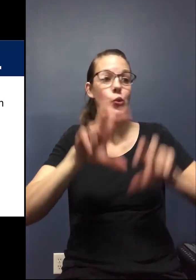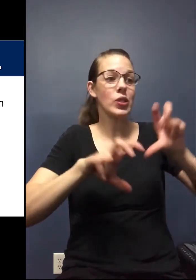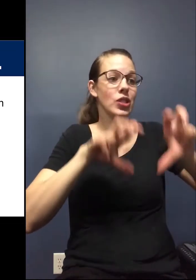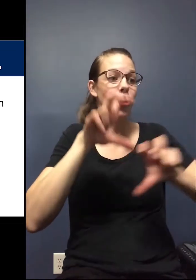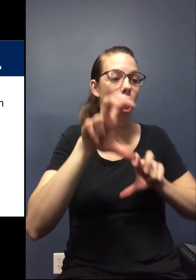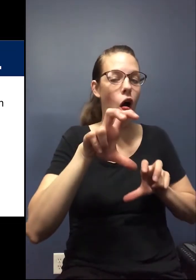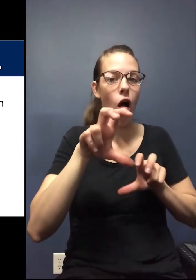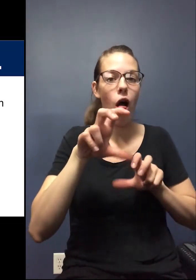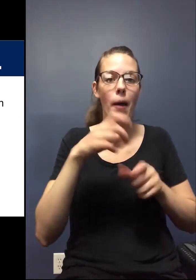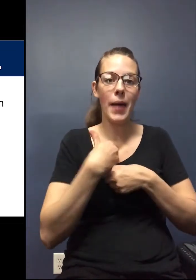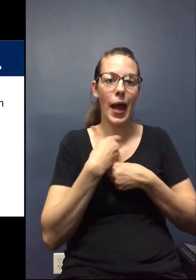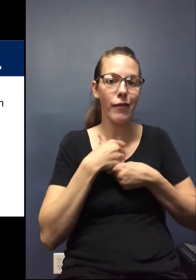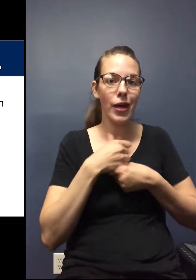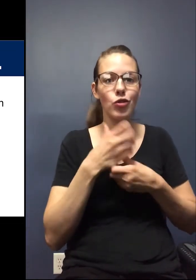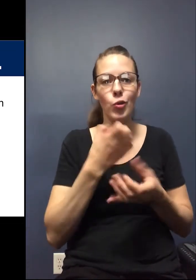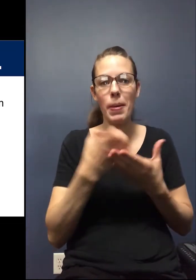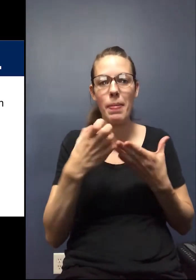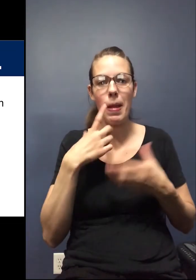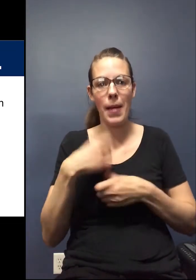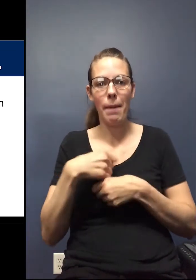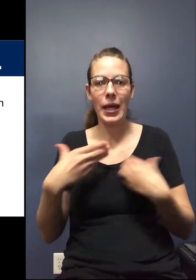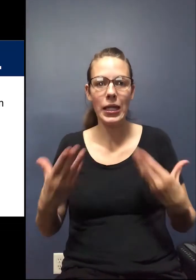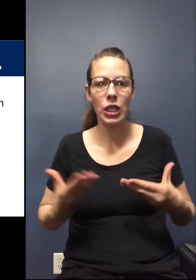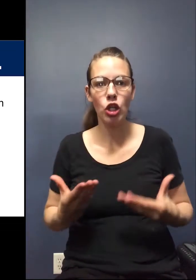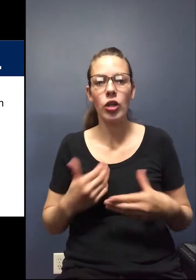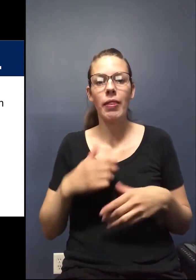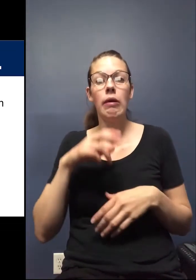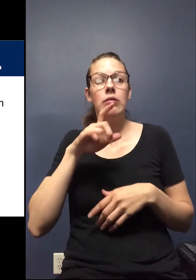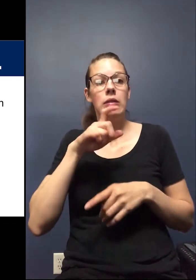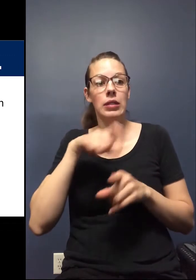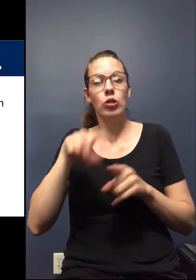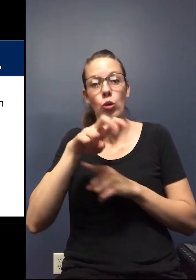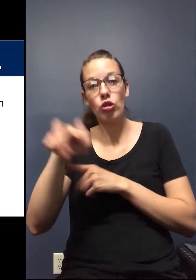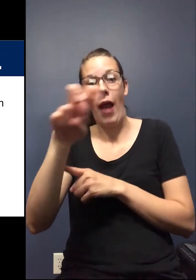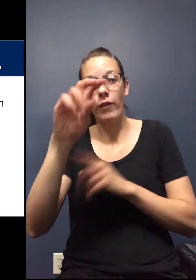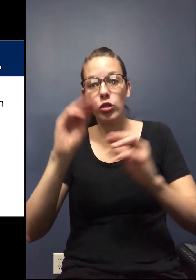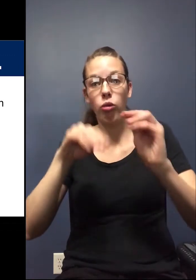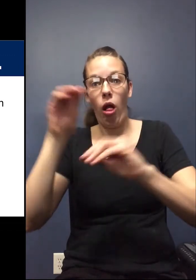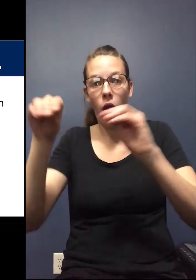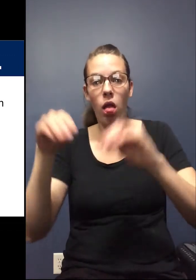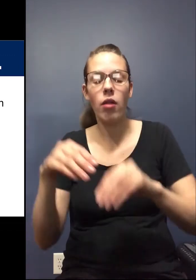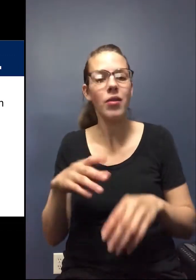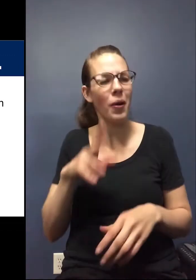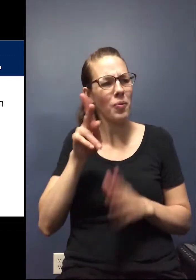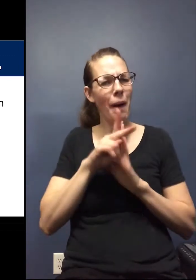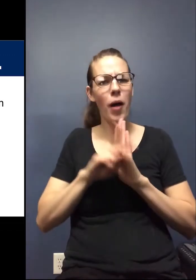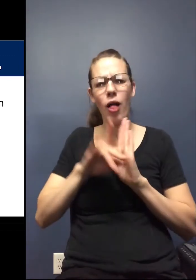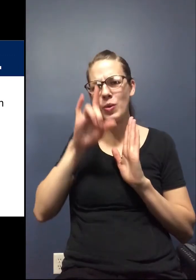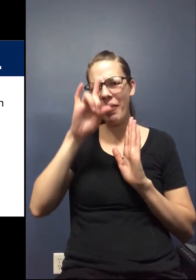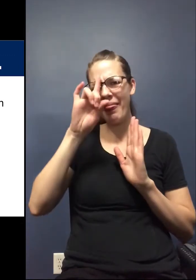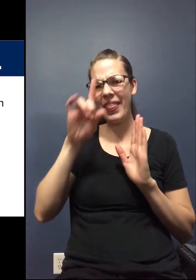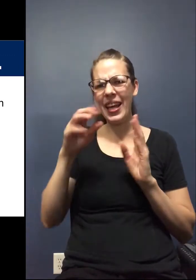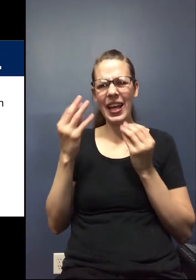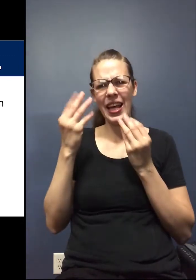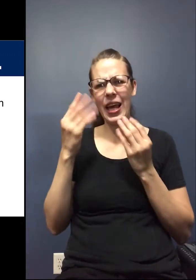manufacturing equipment that might be made here in our community. What are the policies that they need to be thinking about when those